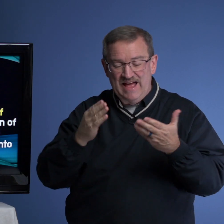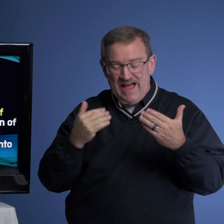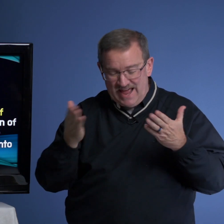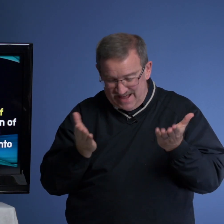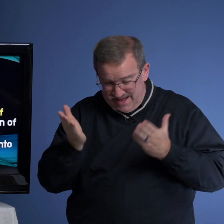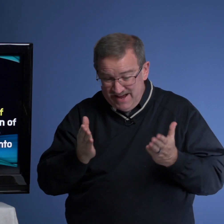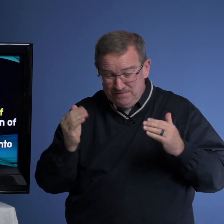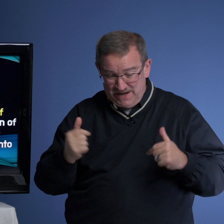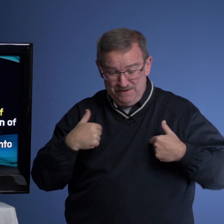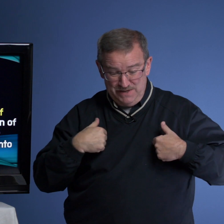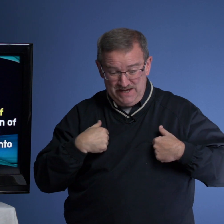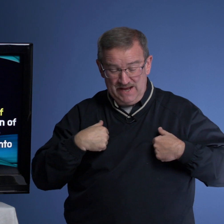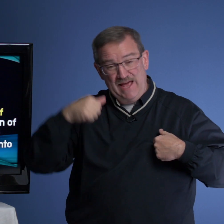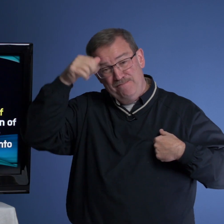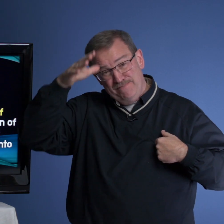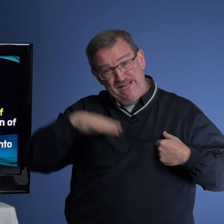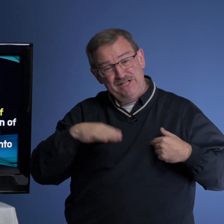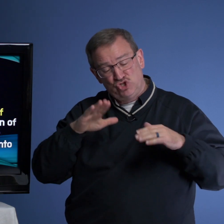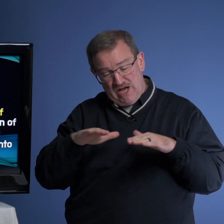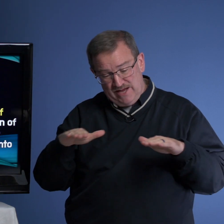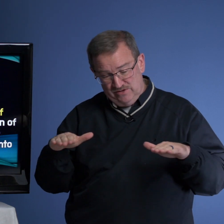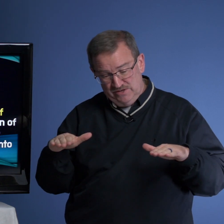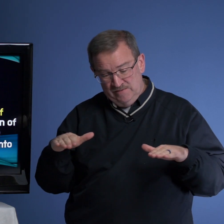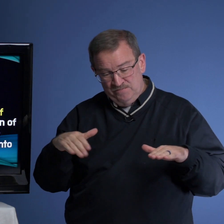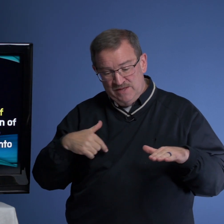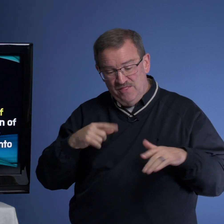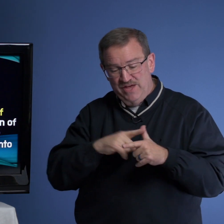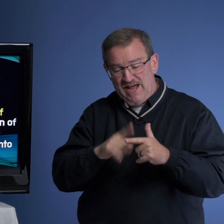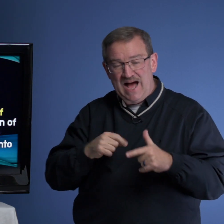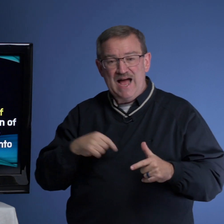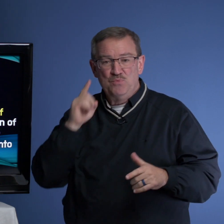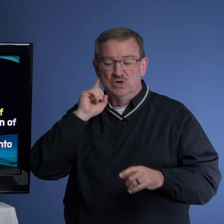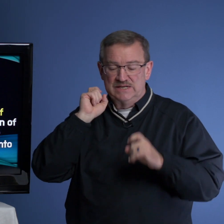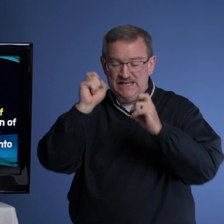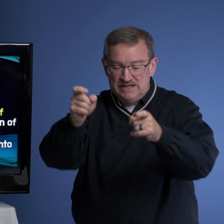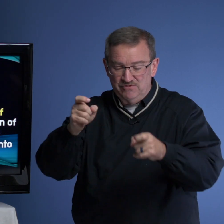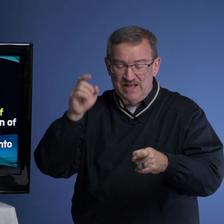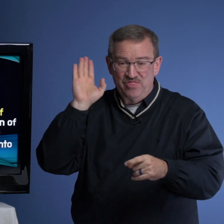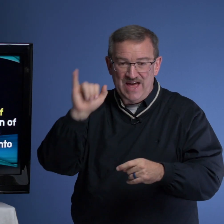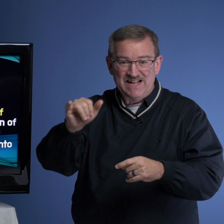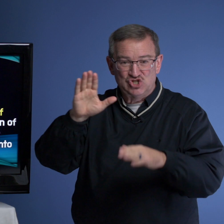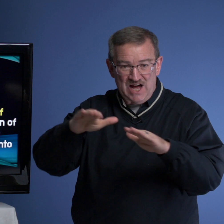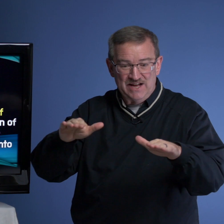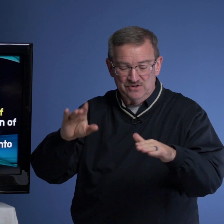handmaid, me, a man child, then I will give that child